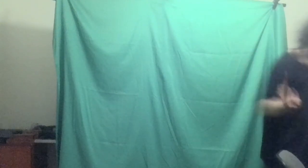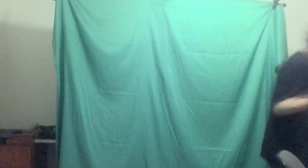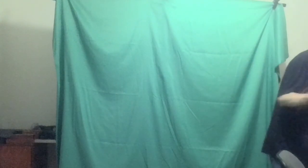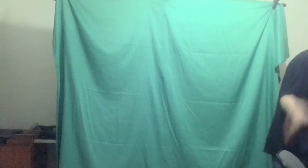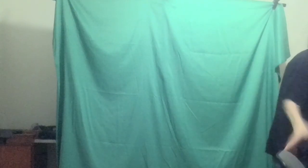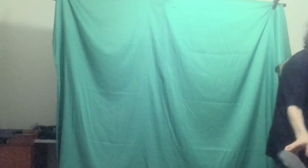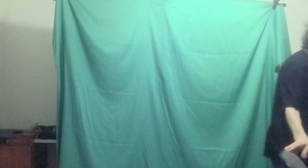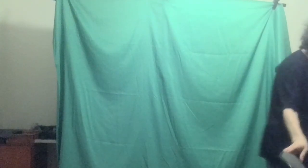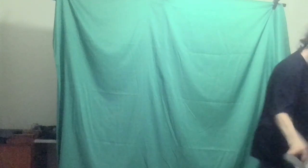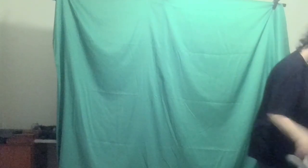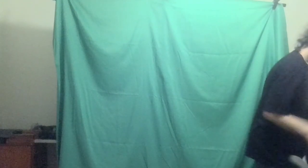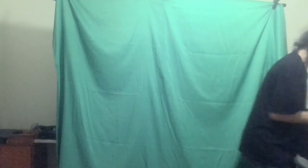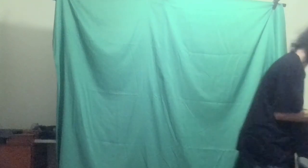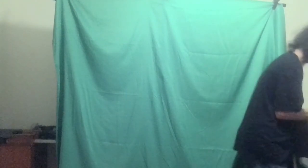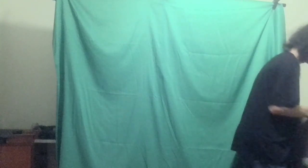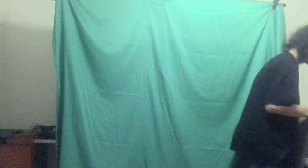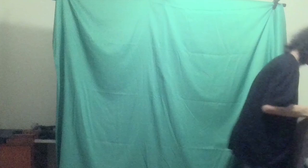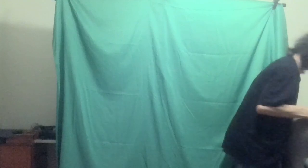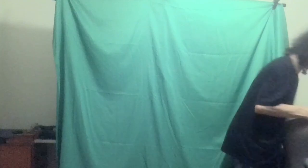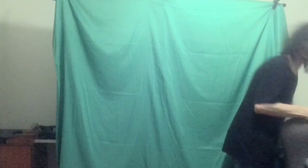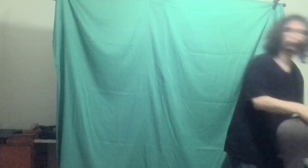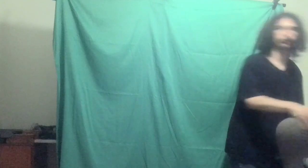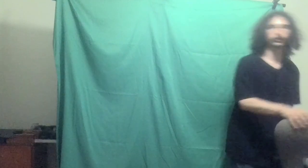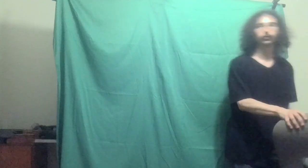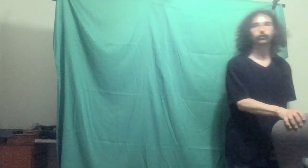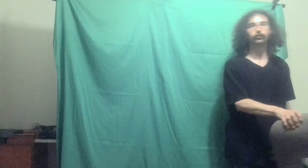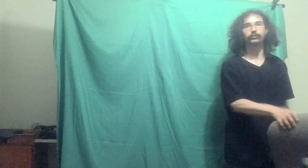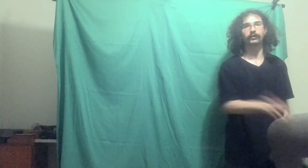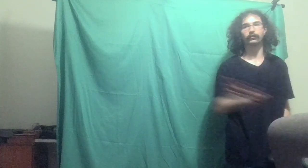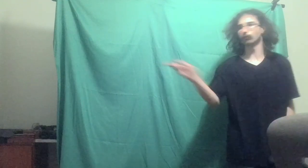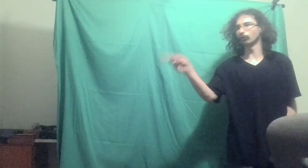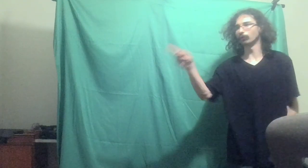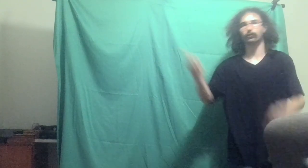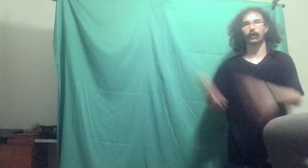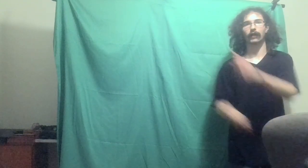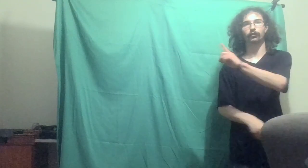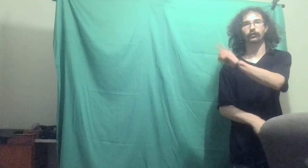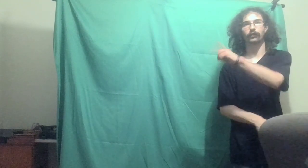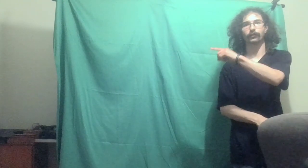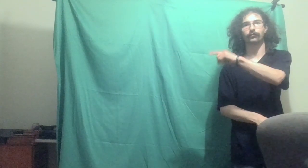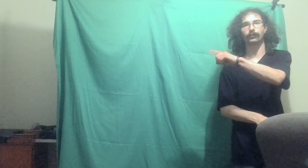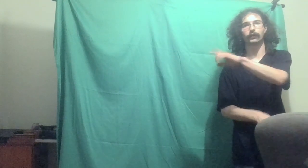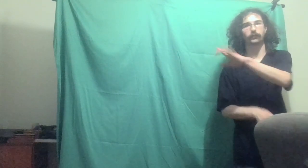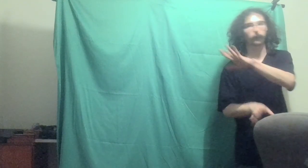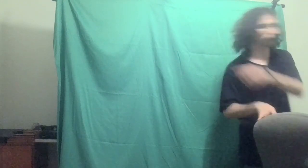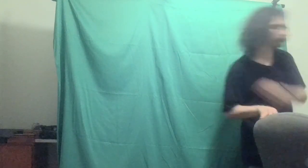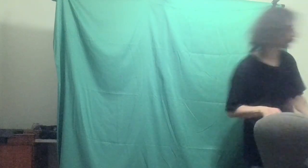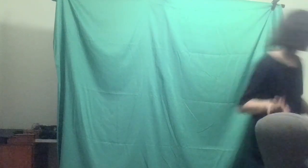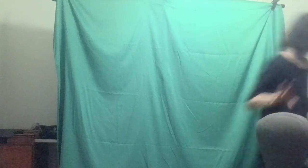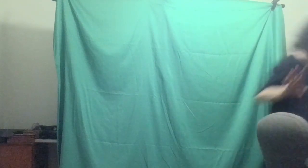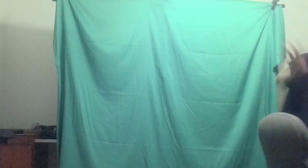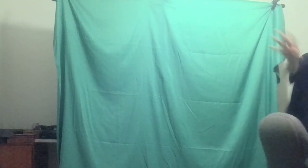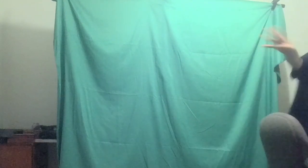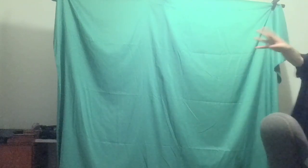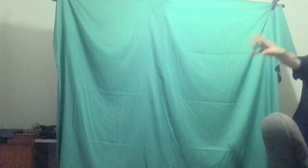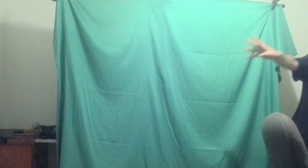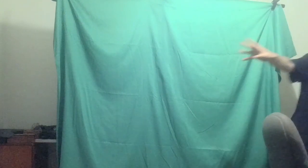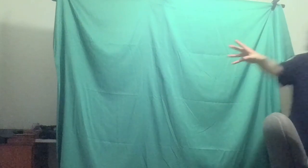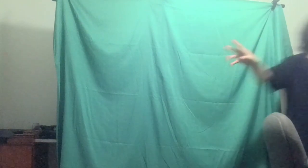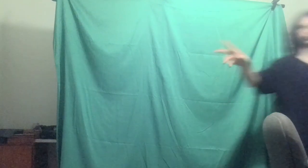Hold on. No, seriously, YouTube said you would actually love this video. It's a banger, so please go ahead and watch that show